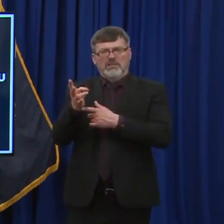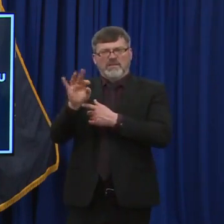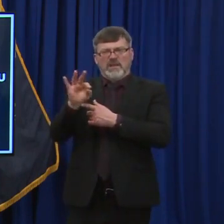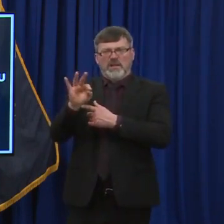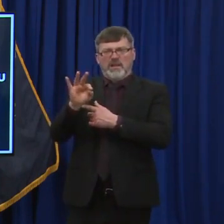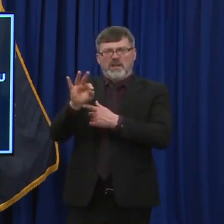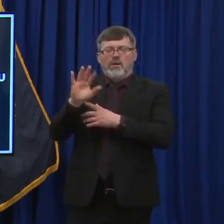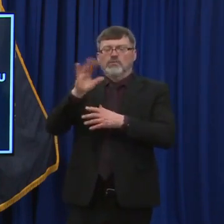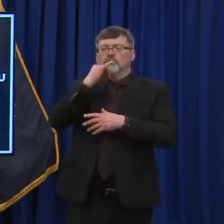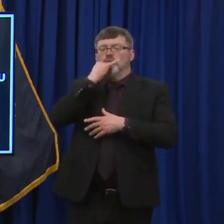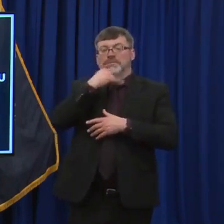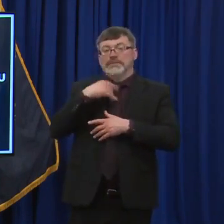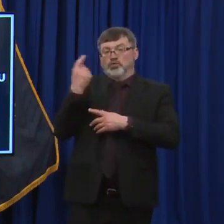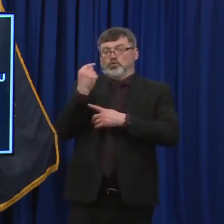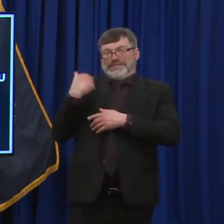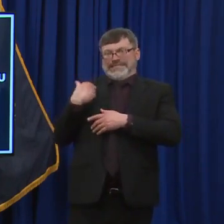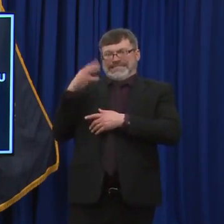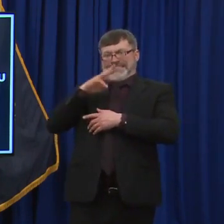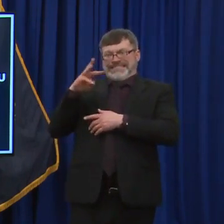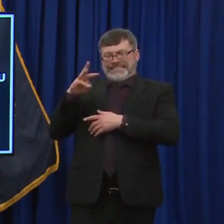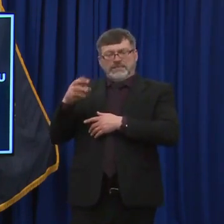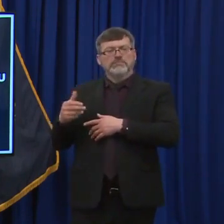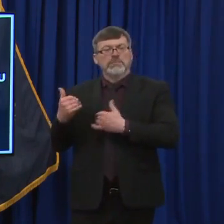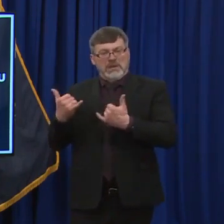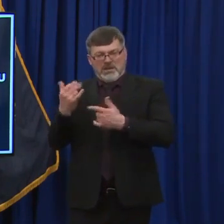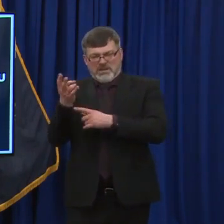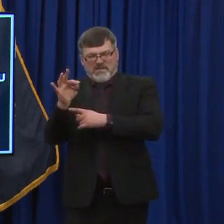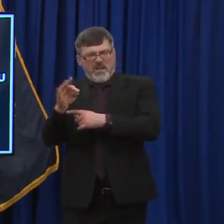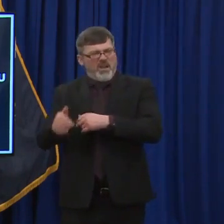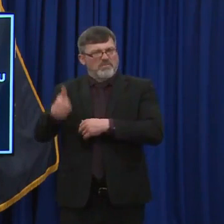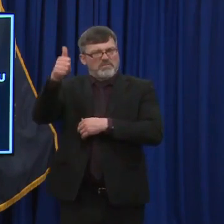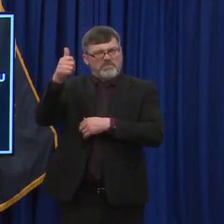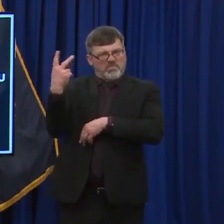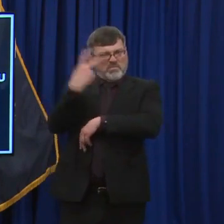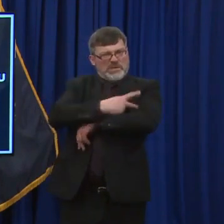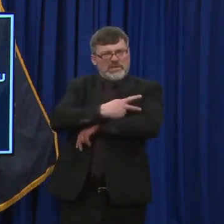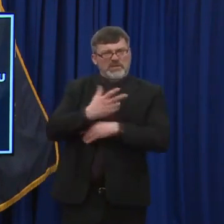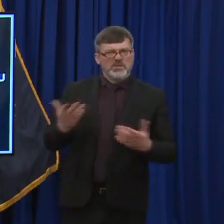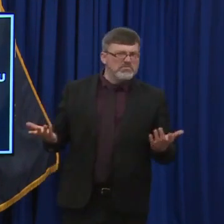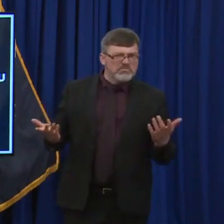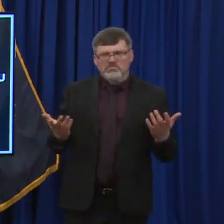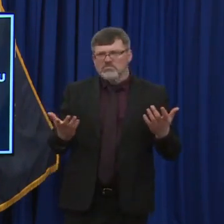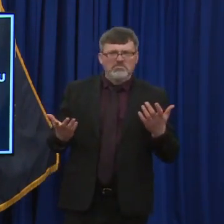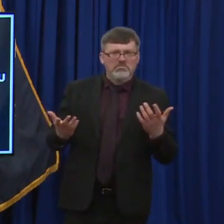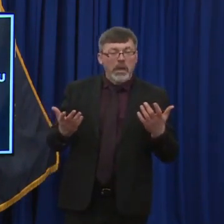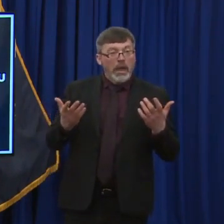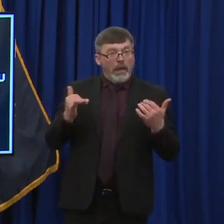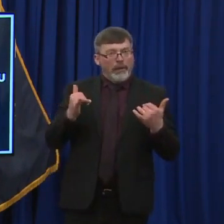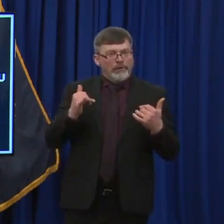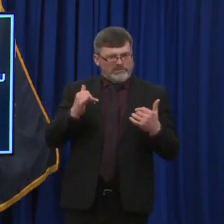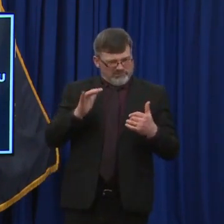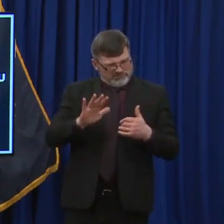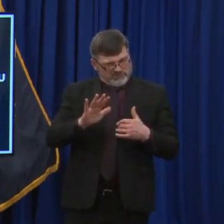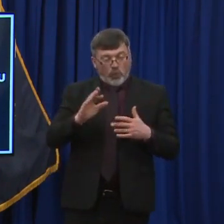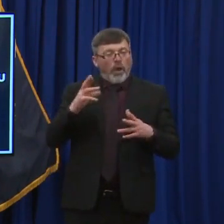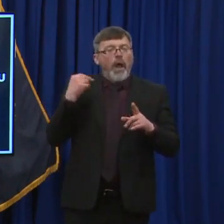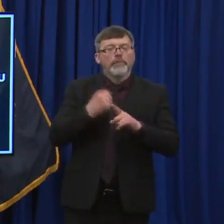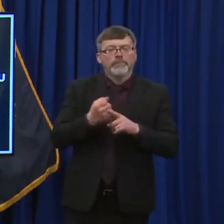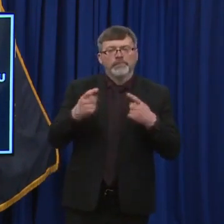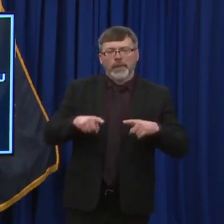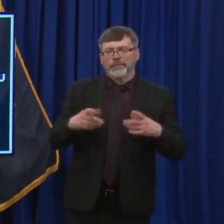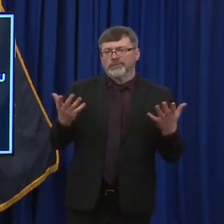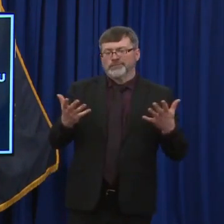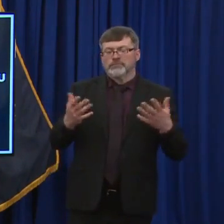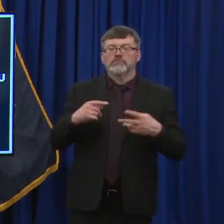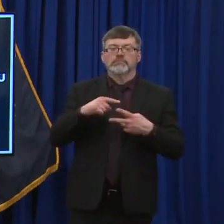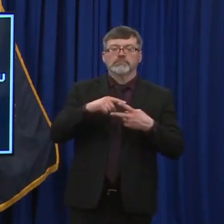about that increase or was that just a blip? Um, and my other question is when we get